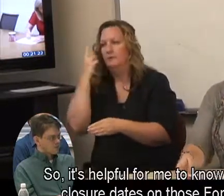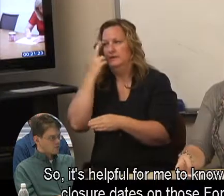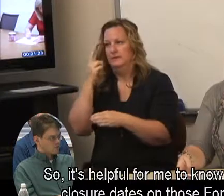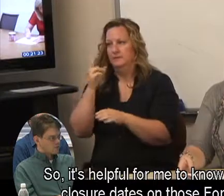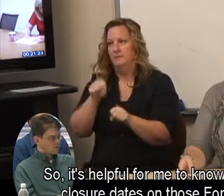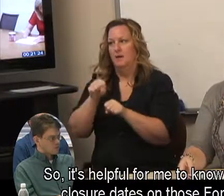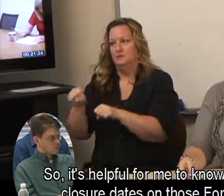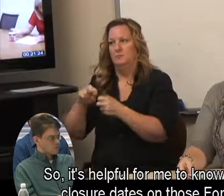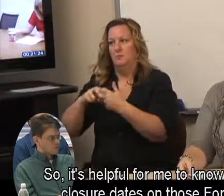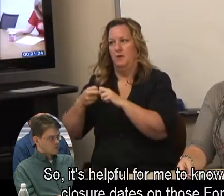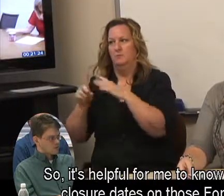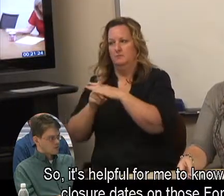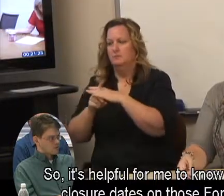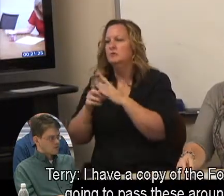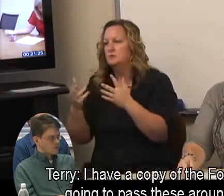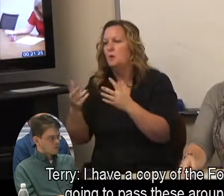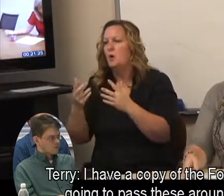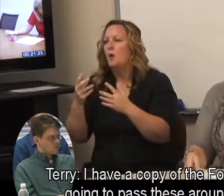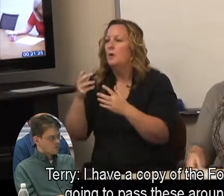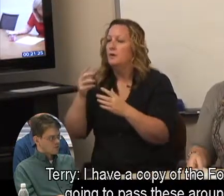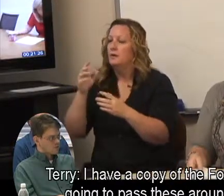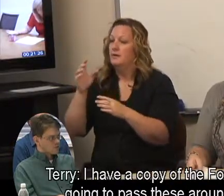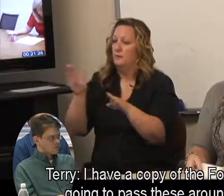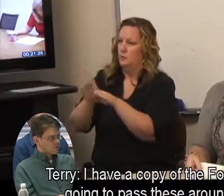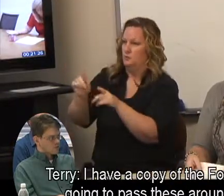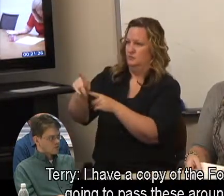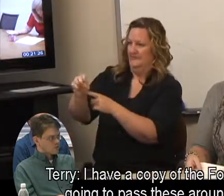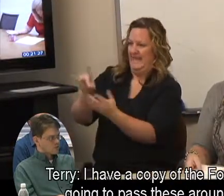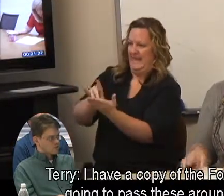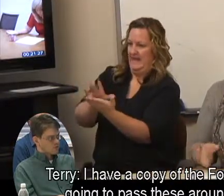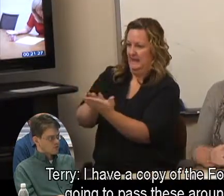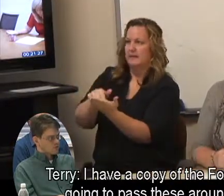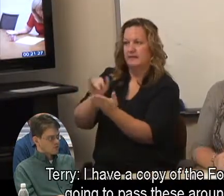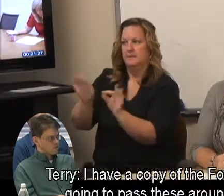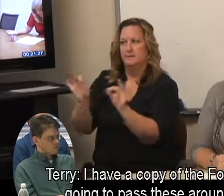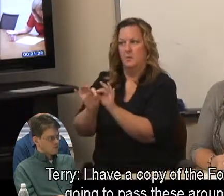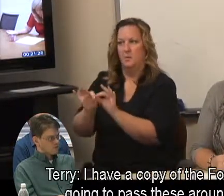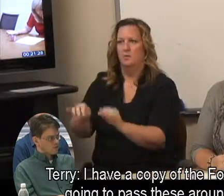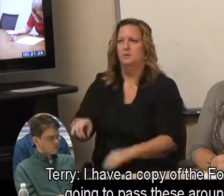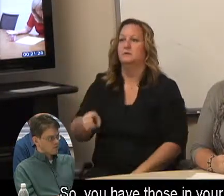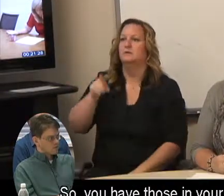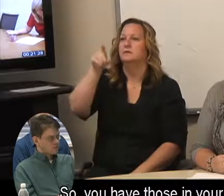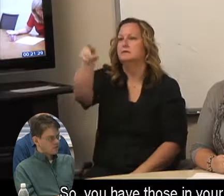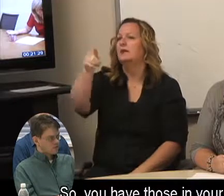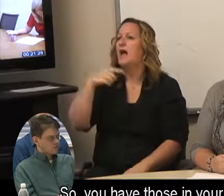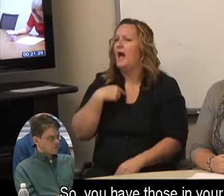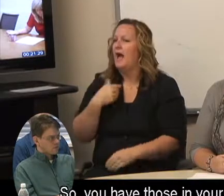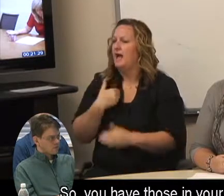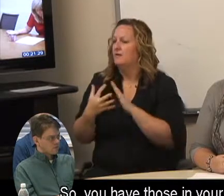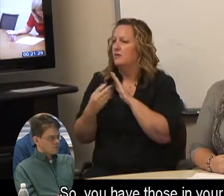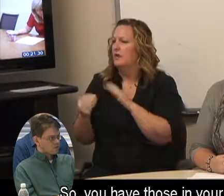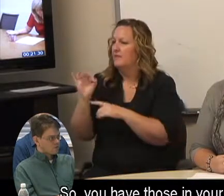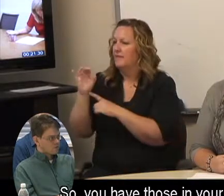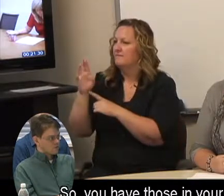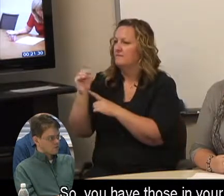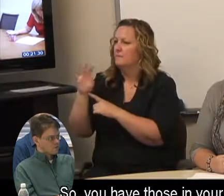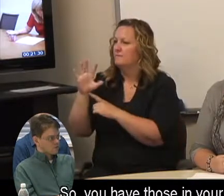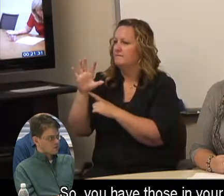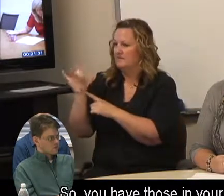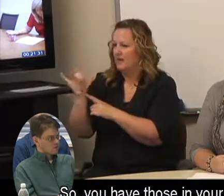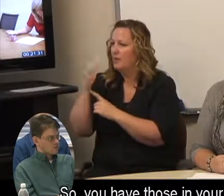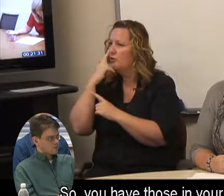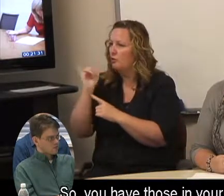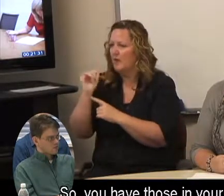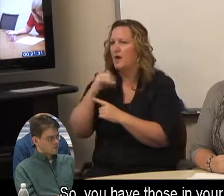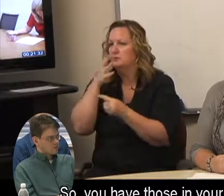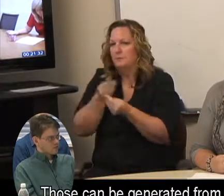So it's helpful for me to know the actual closure date on those Form 58s. I have a copy of the Form 58, I'm going to pass these around, too. So you guys can have those